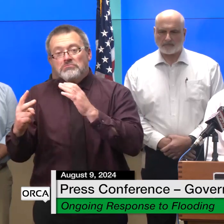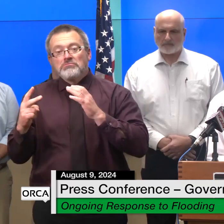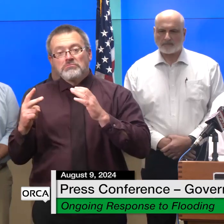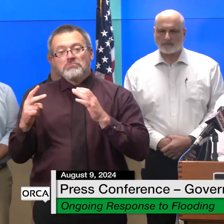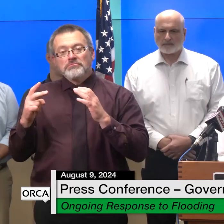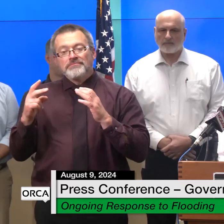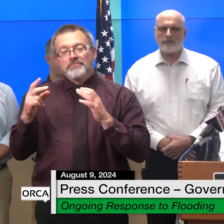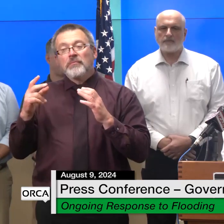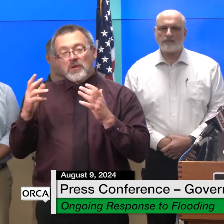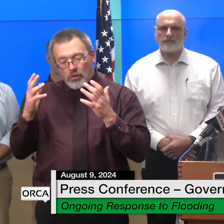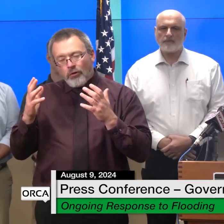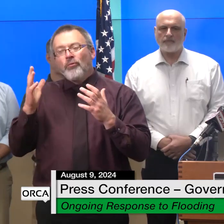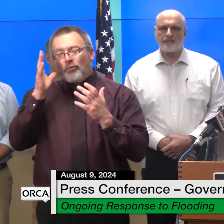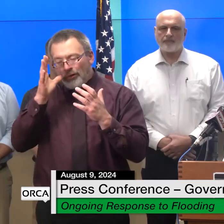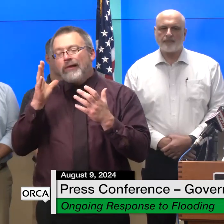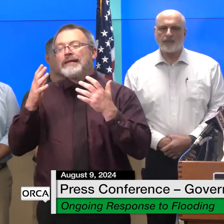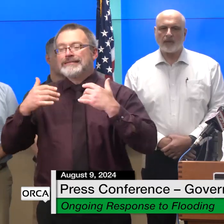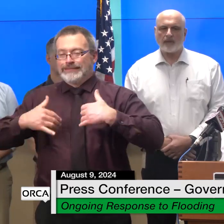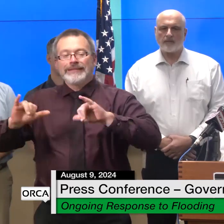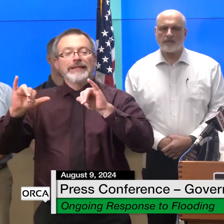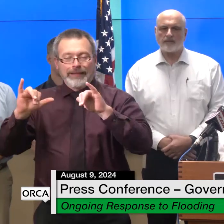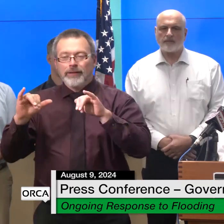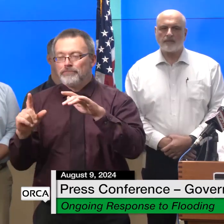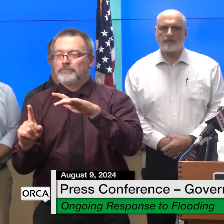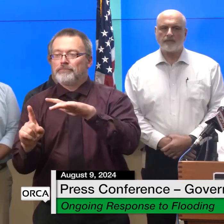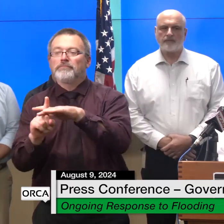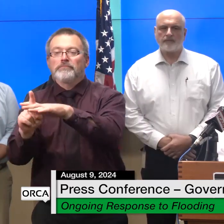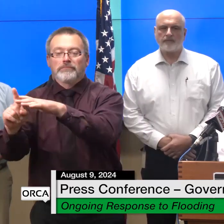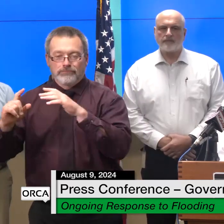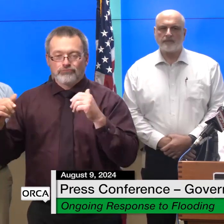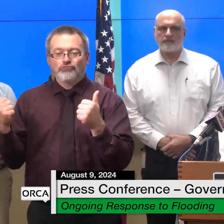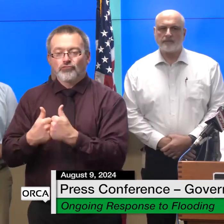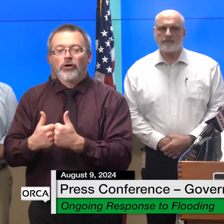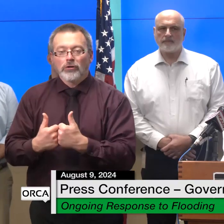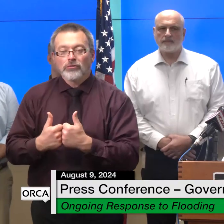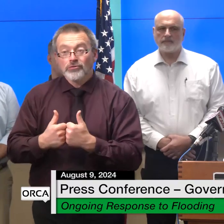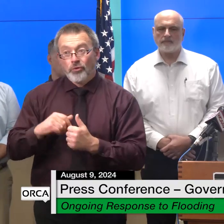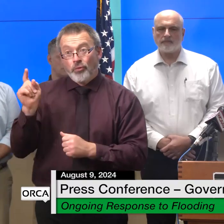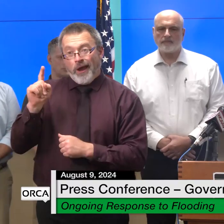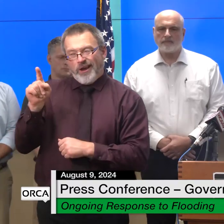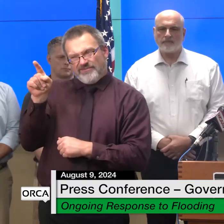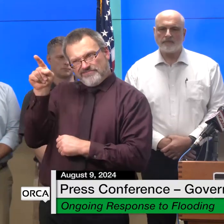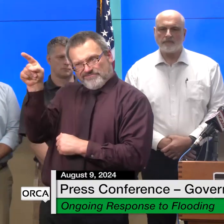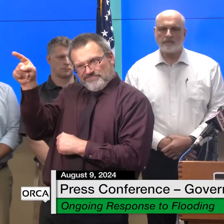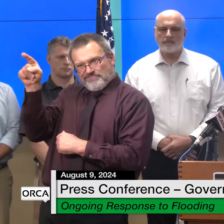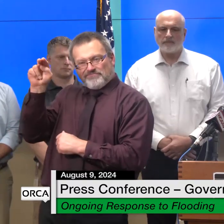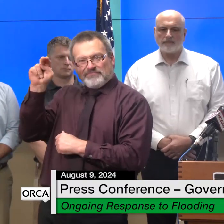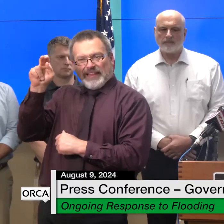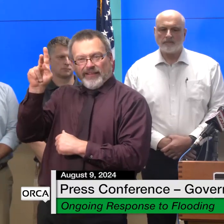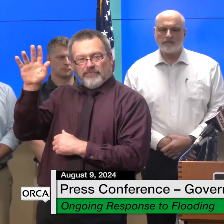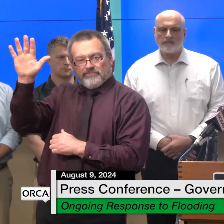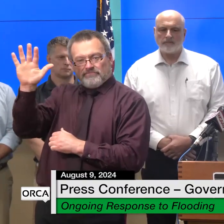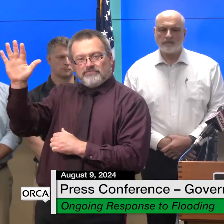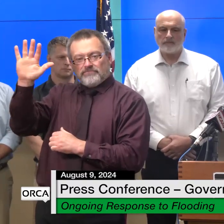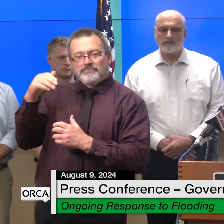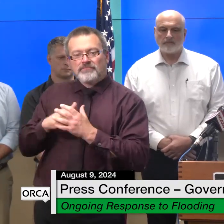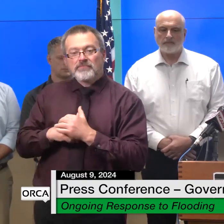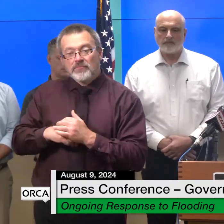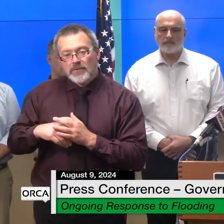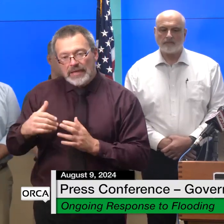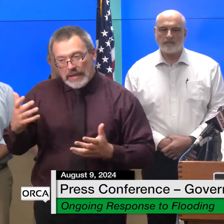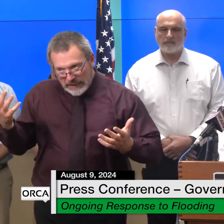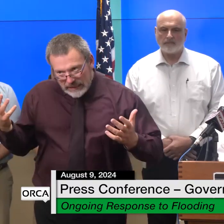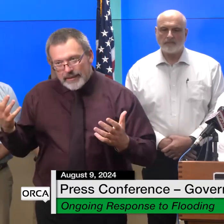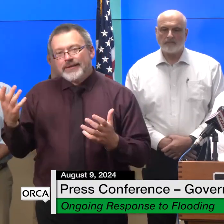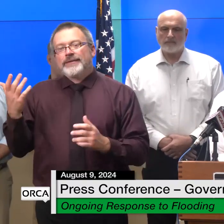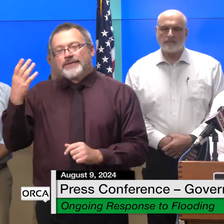be challenges especially in the Northeast Kingdom after many areas saw significant rainfall over the last 30 days